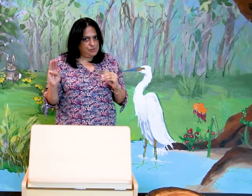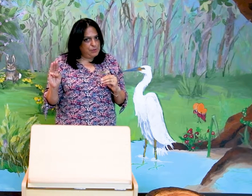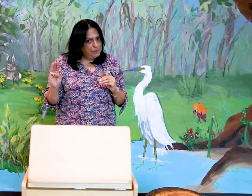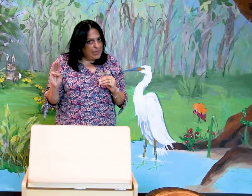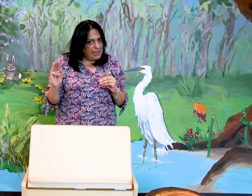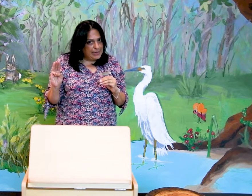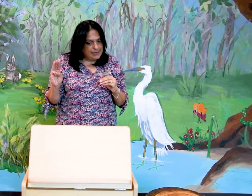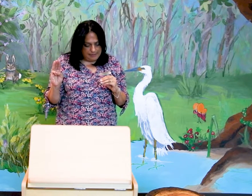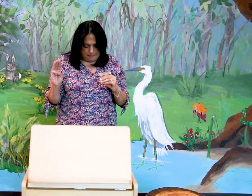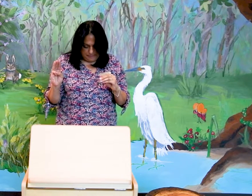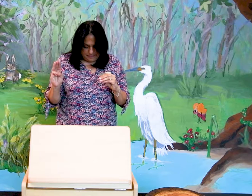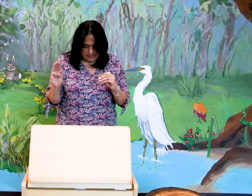replied.